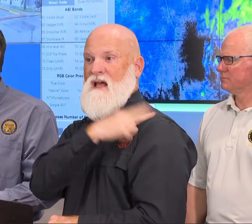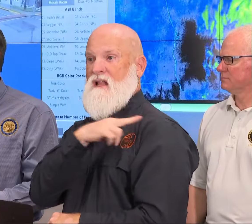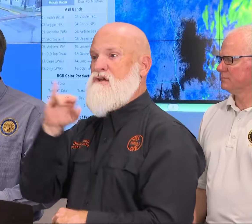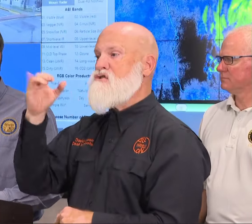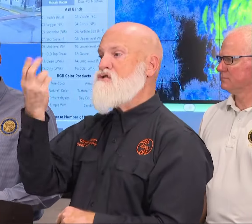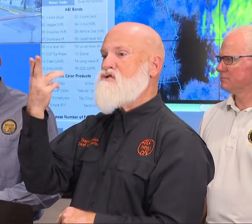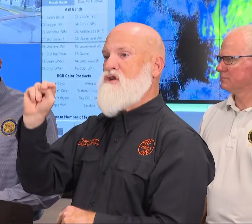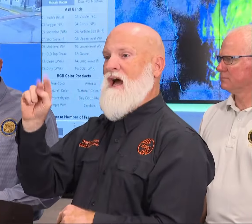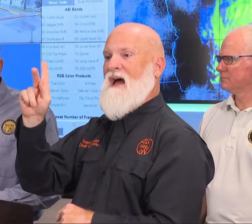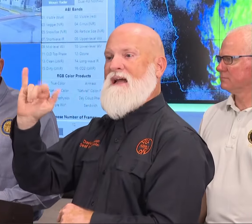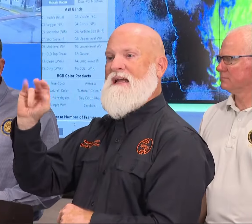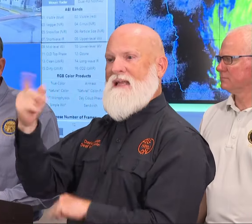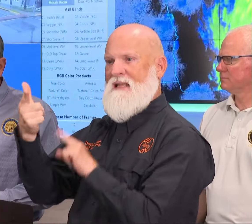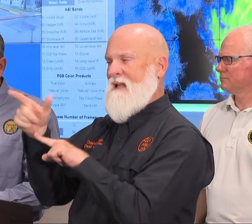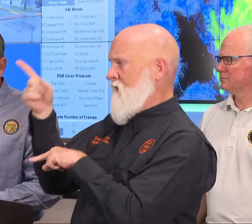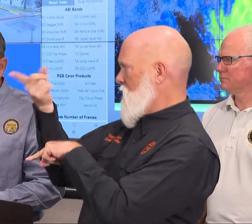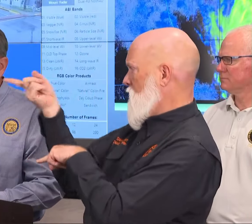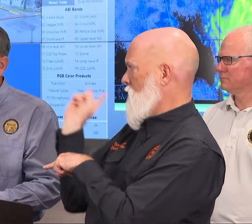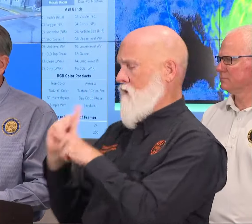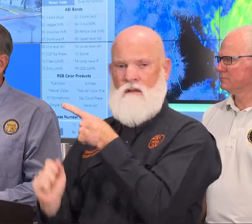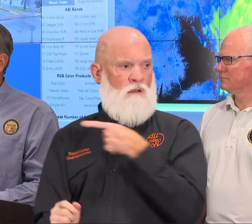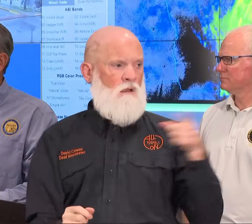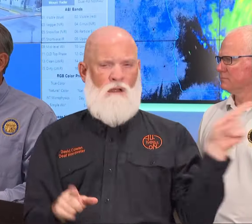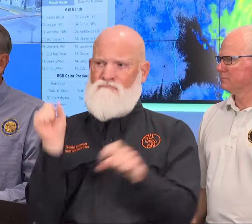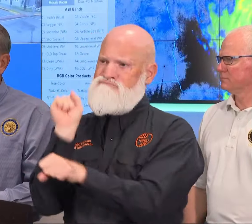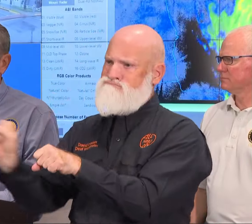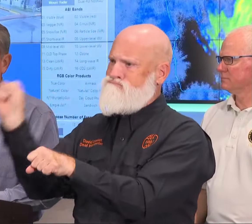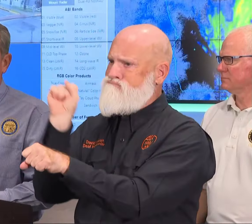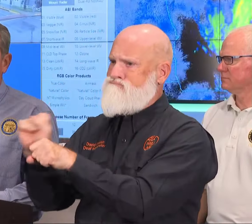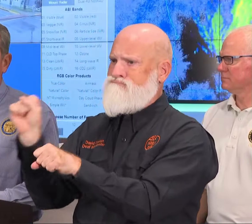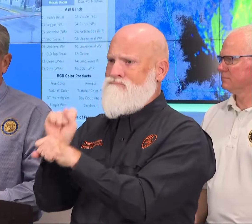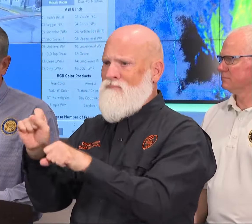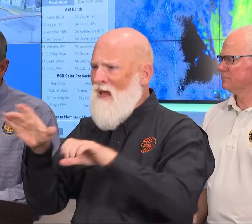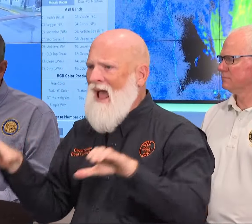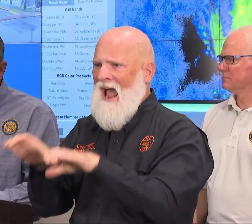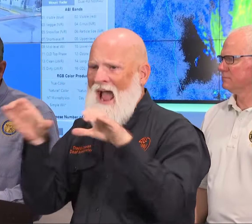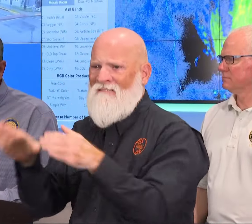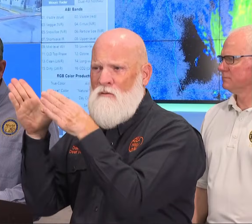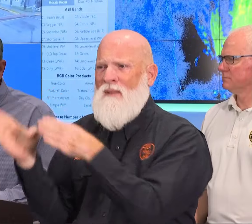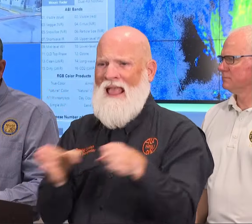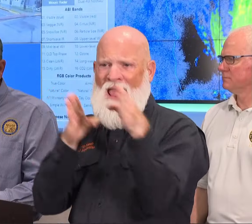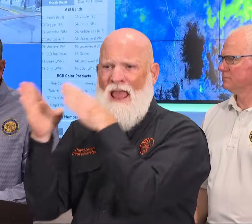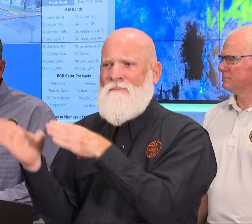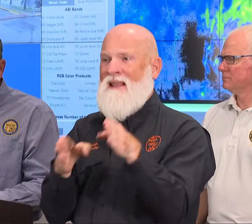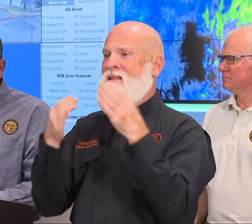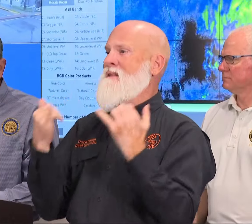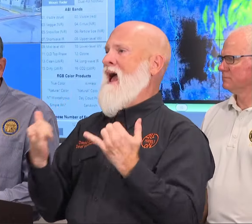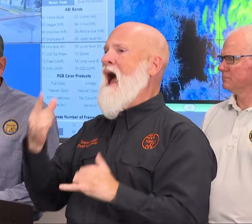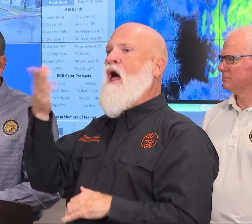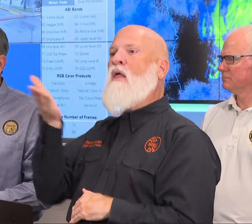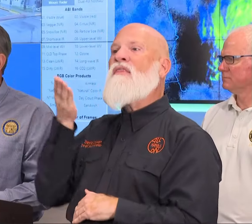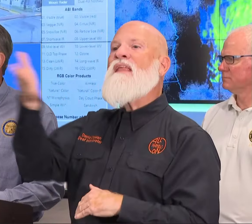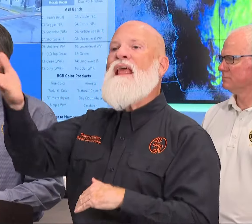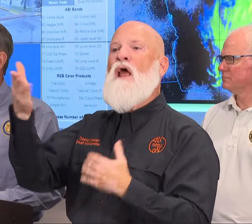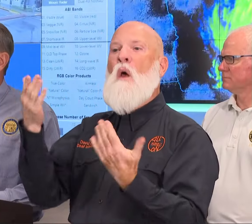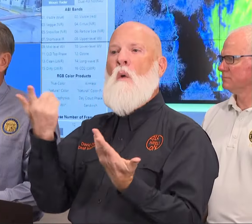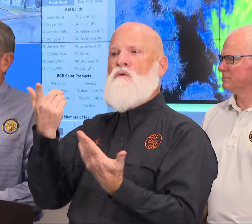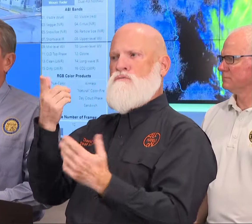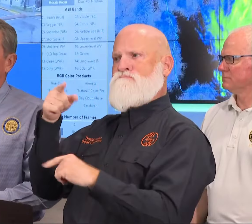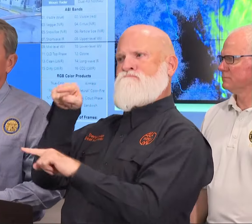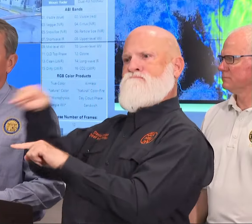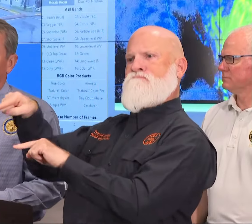with pre-storm activities and are actively on the ground helping our team so I want to thank them for their support